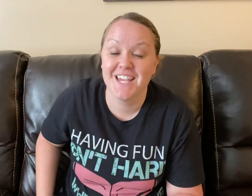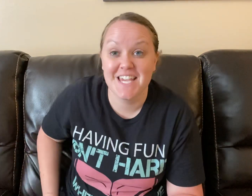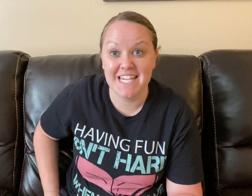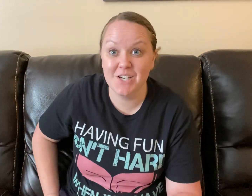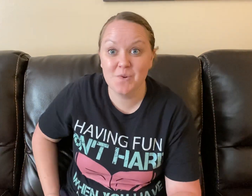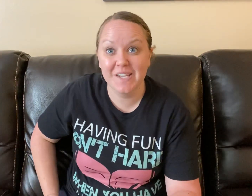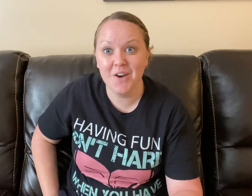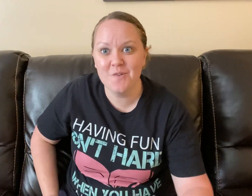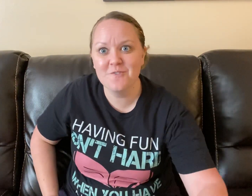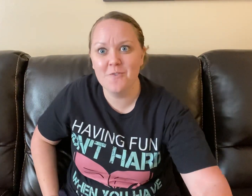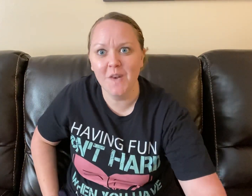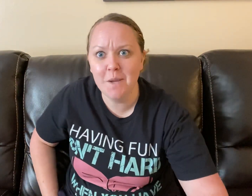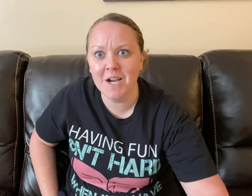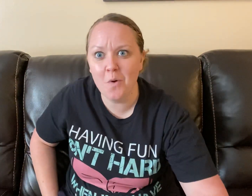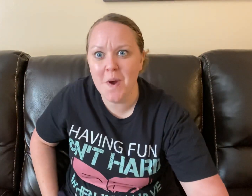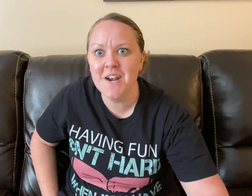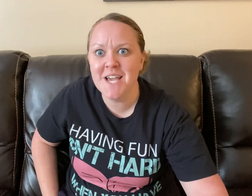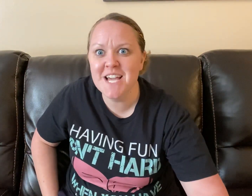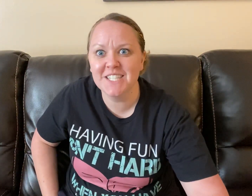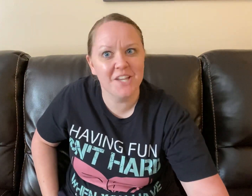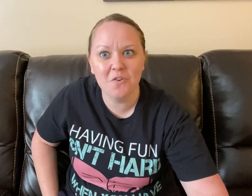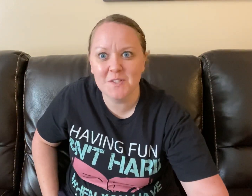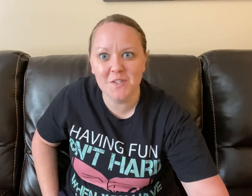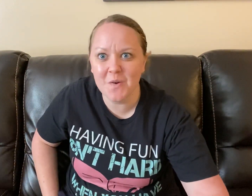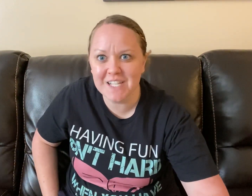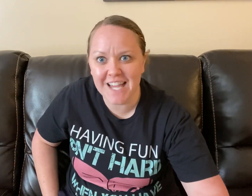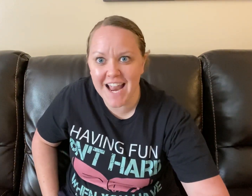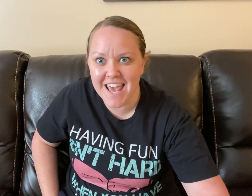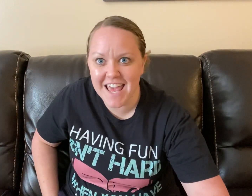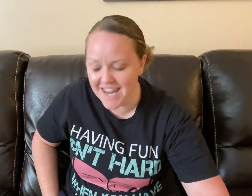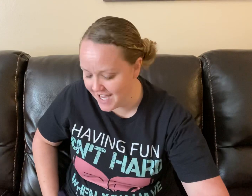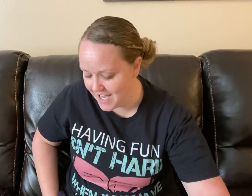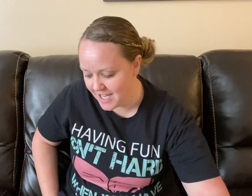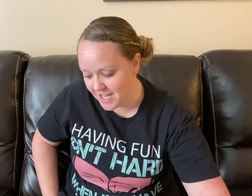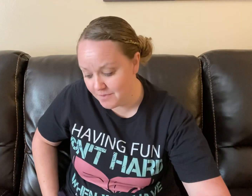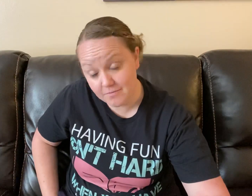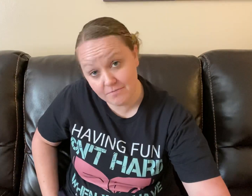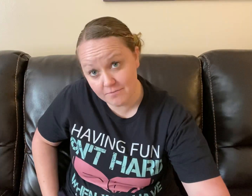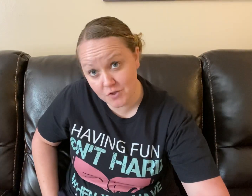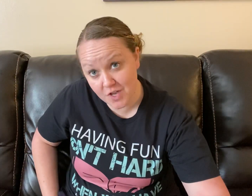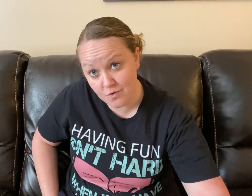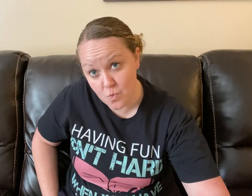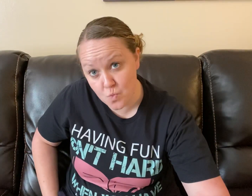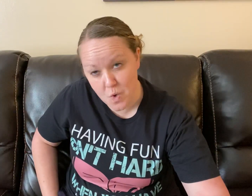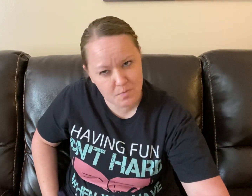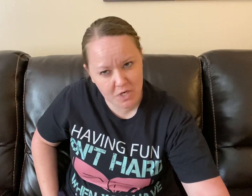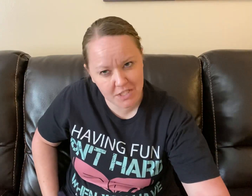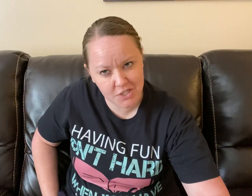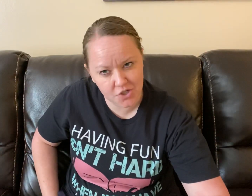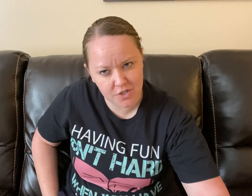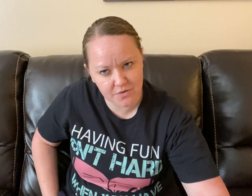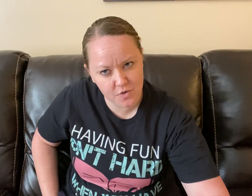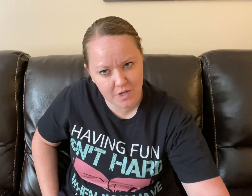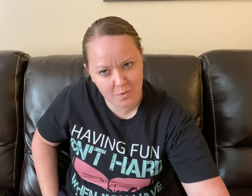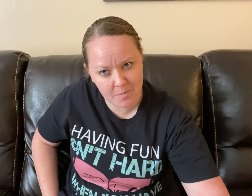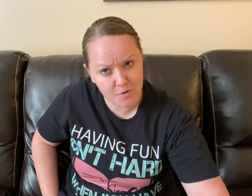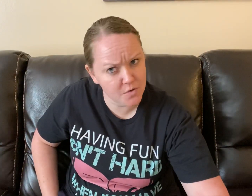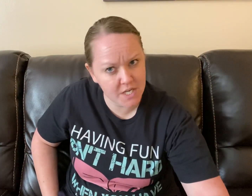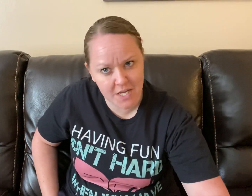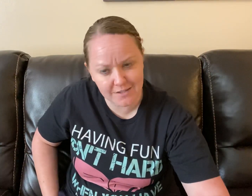Here we go for phonemic awareness! Everyone's so excited! First off, rhyme recognition. Do they rhyme or do they not?